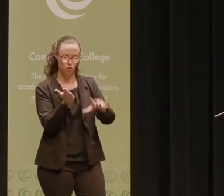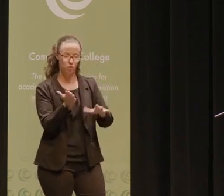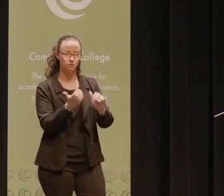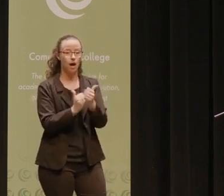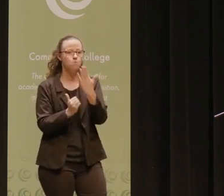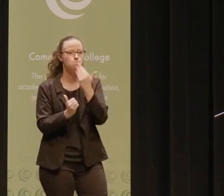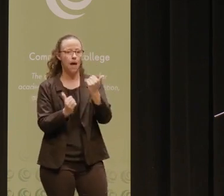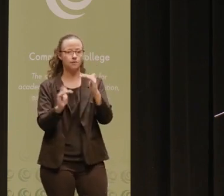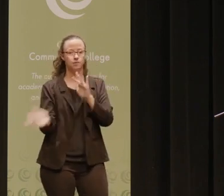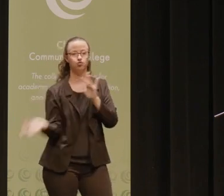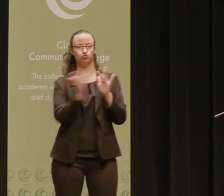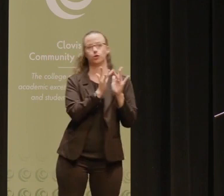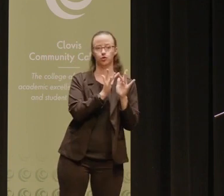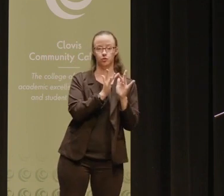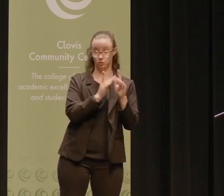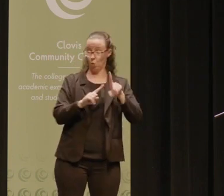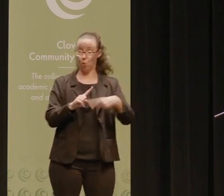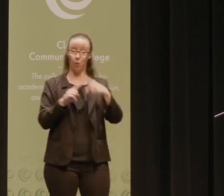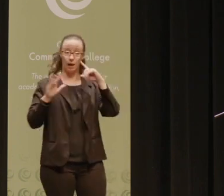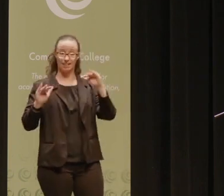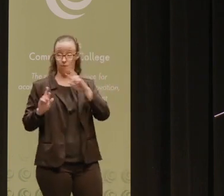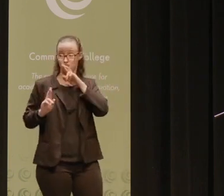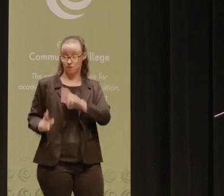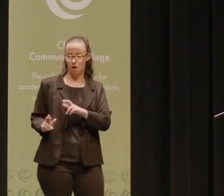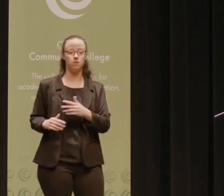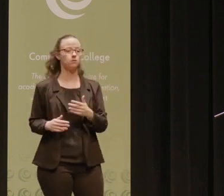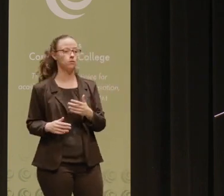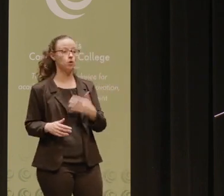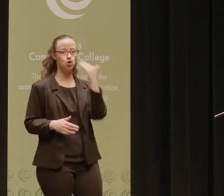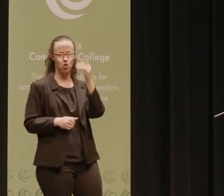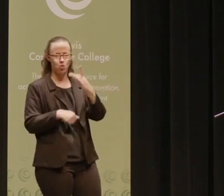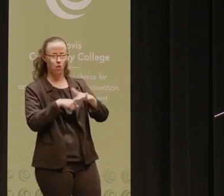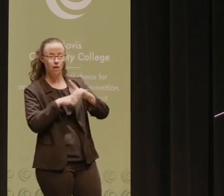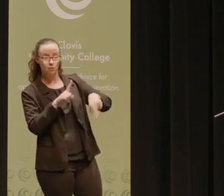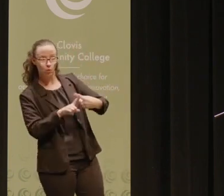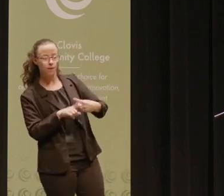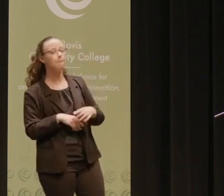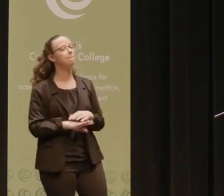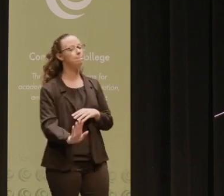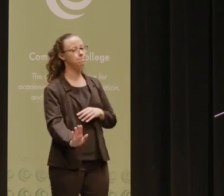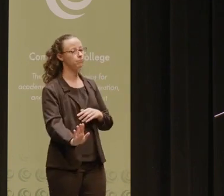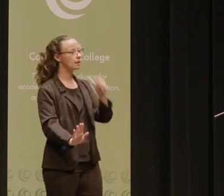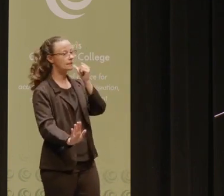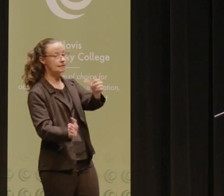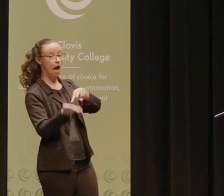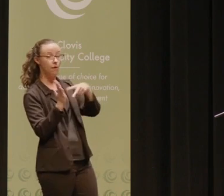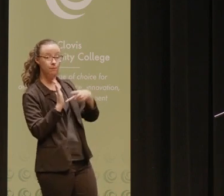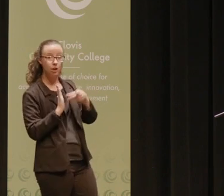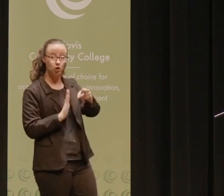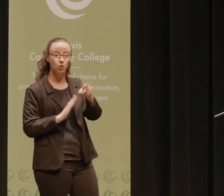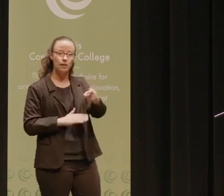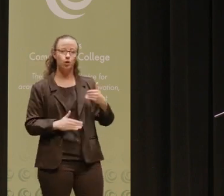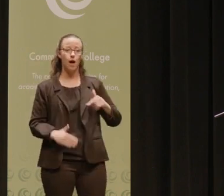to best connect with you and by when they should expect a response or to know that you're available. Now, this does not mean that you need